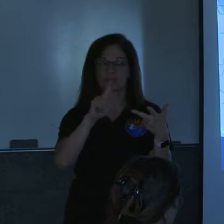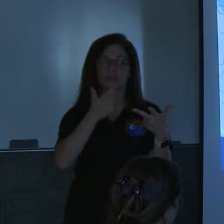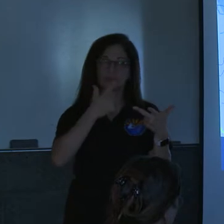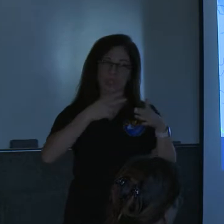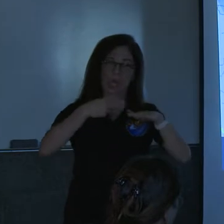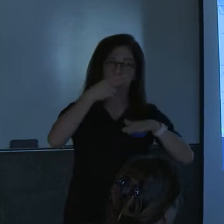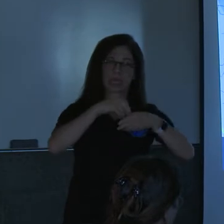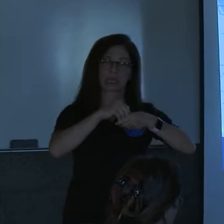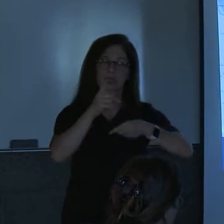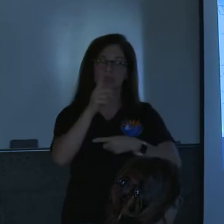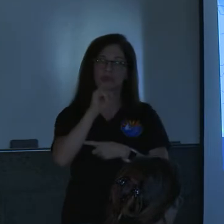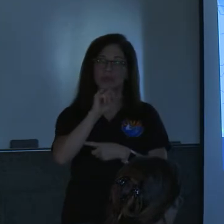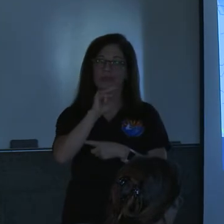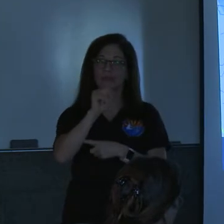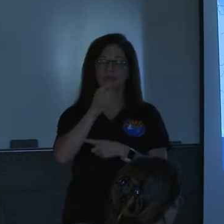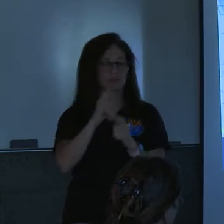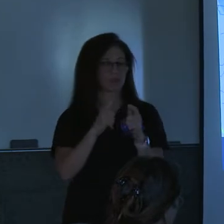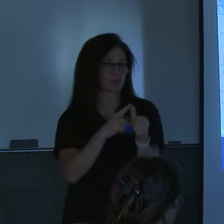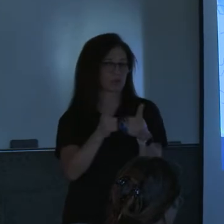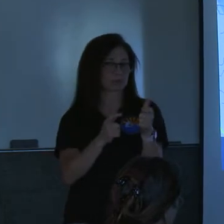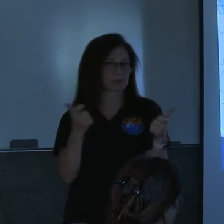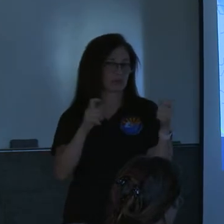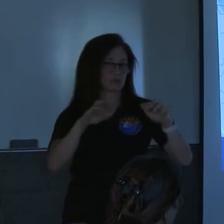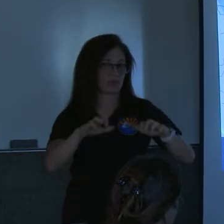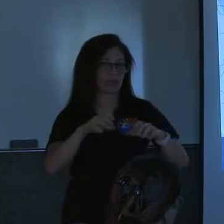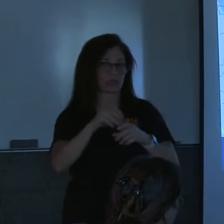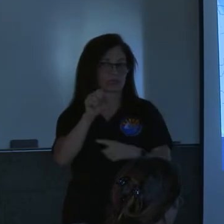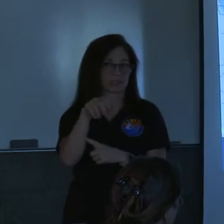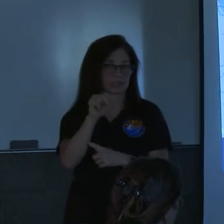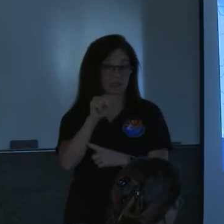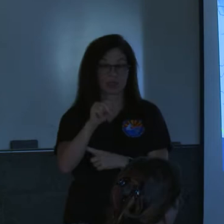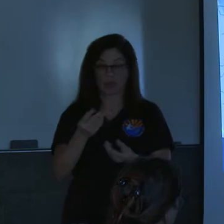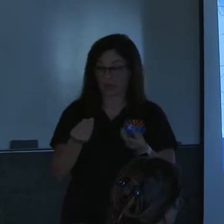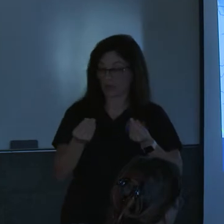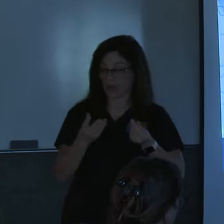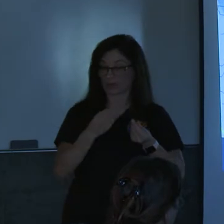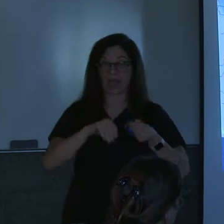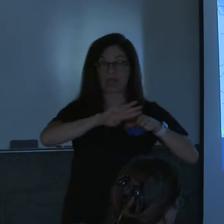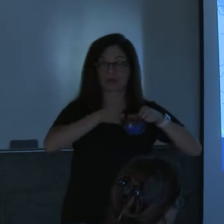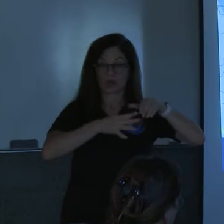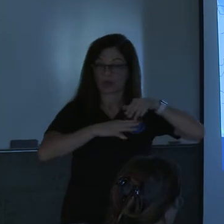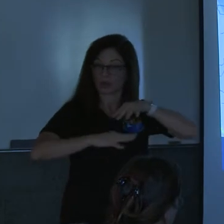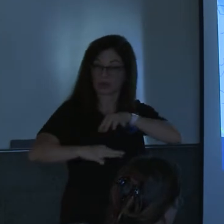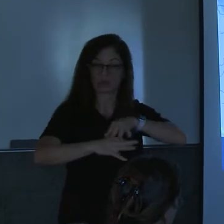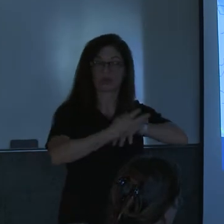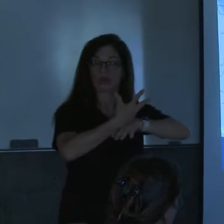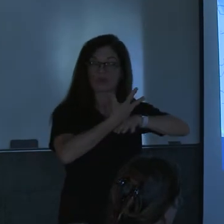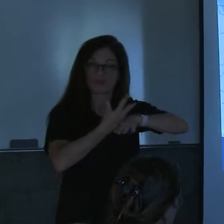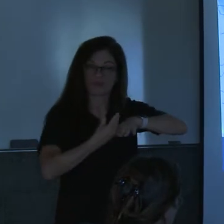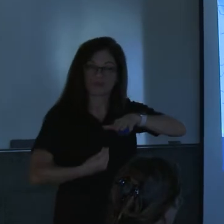drainage this was the first major event of the season the ground and drainages absorbed the precipitation